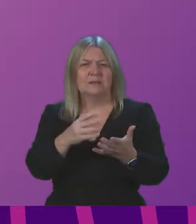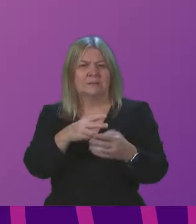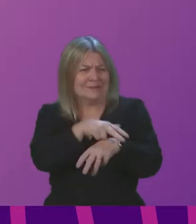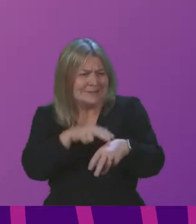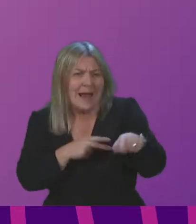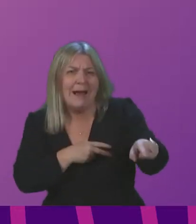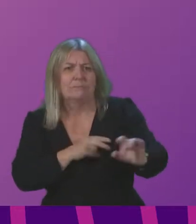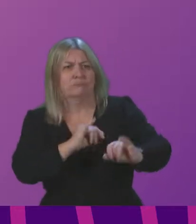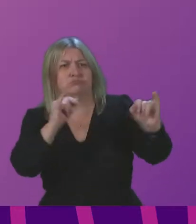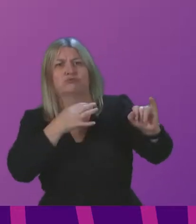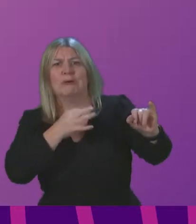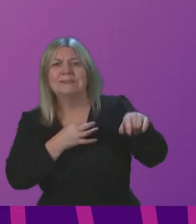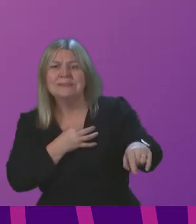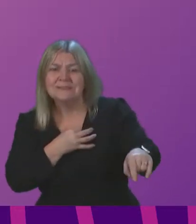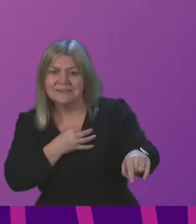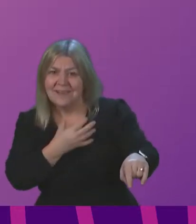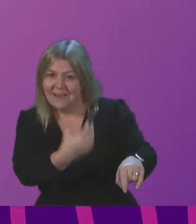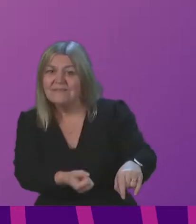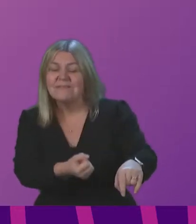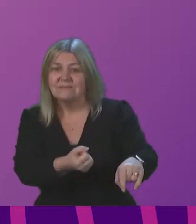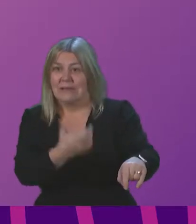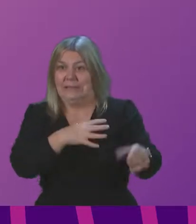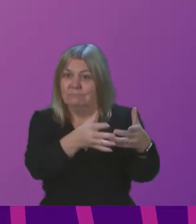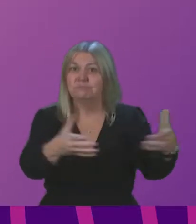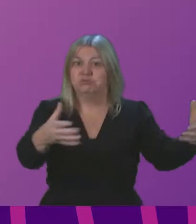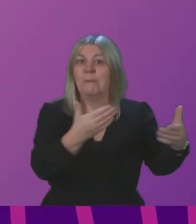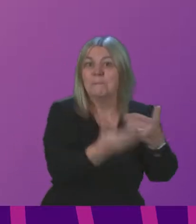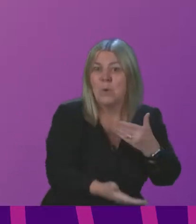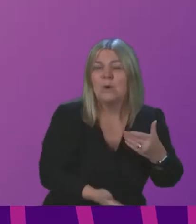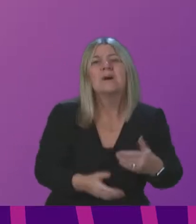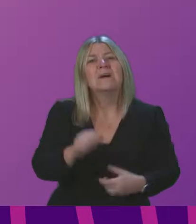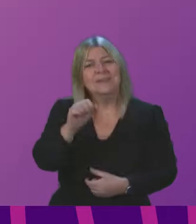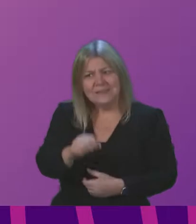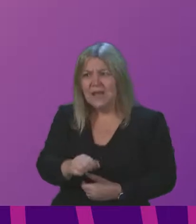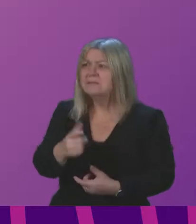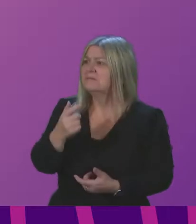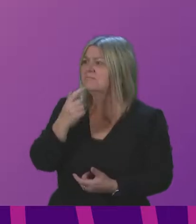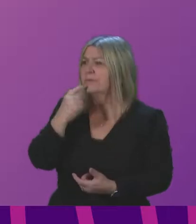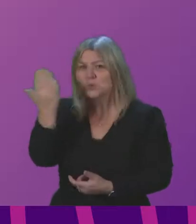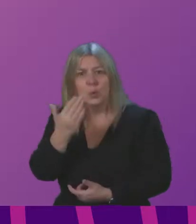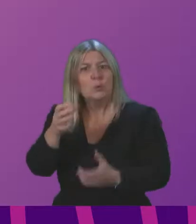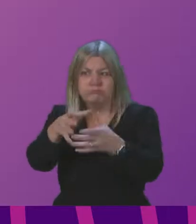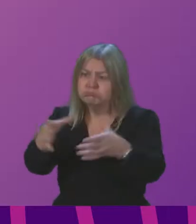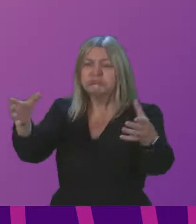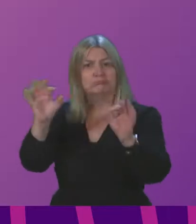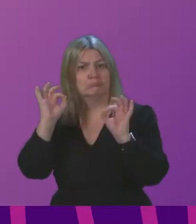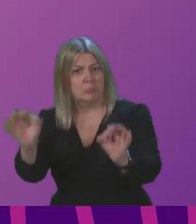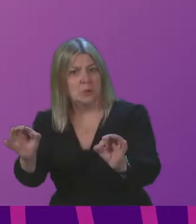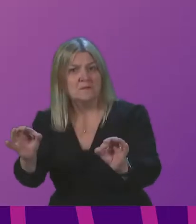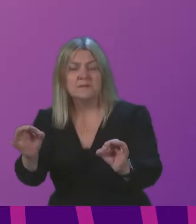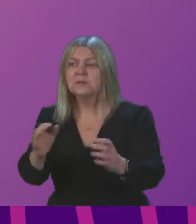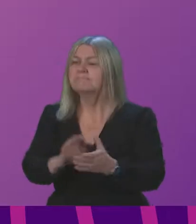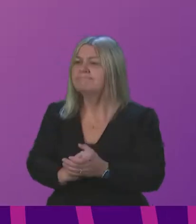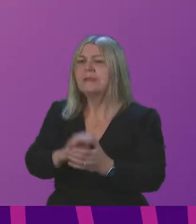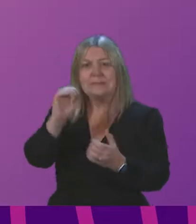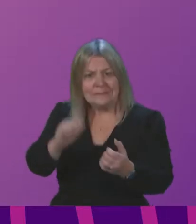crisis and challenges. Yes, we can increase our medical school numbers by funding more places. I support that. Yes, we can incentivise